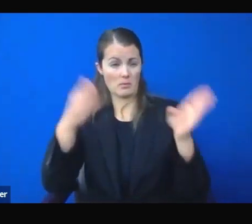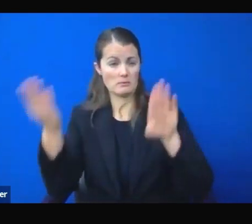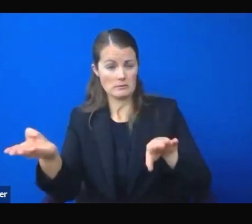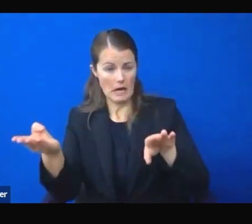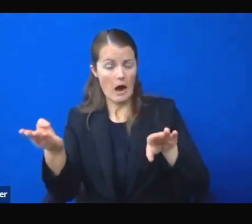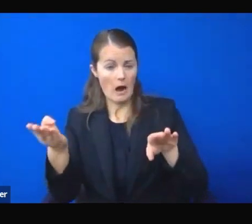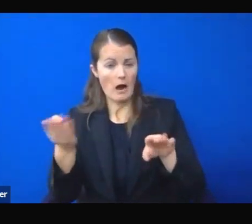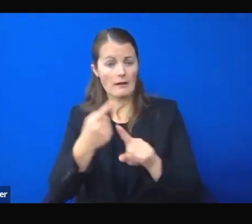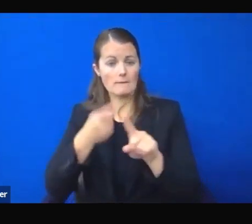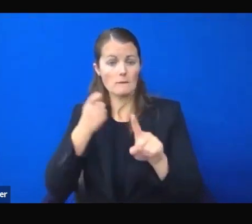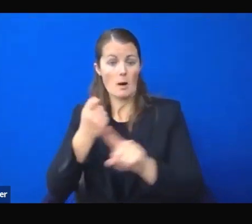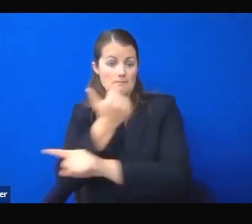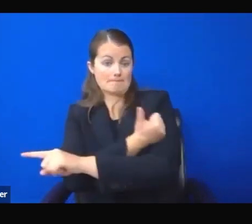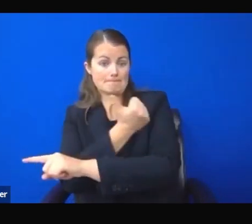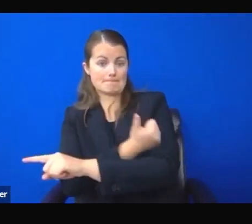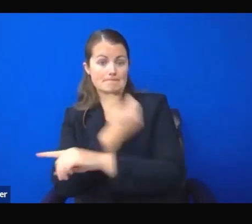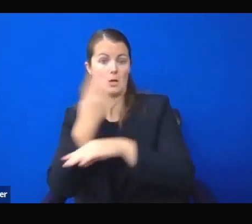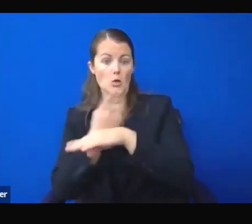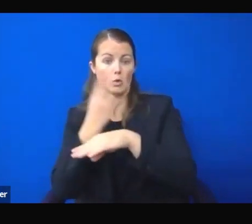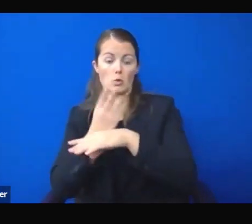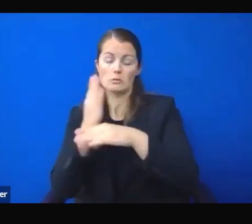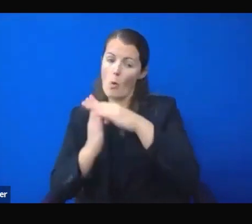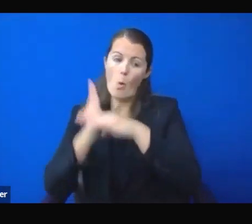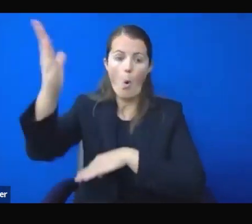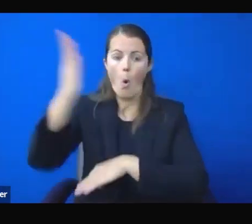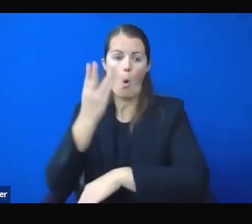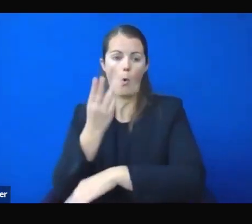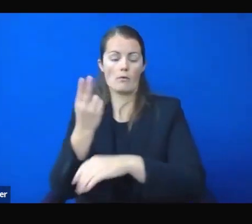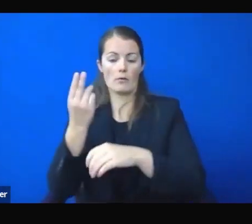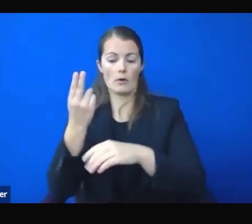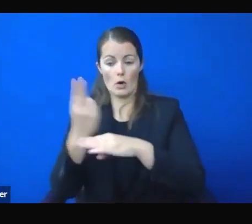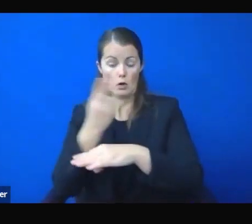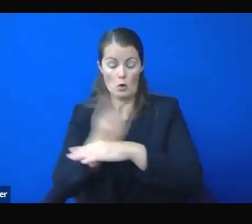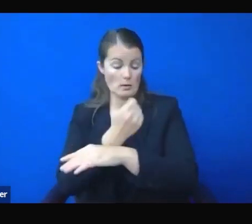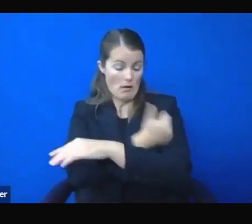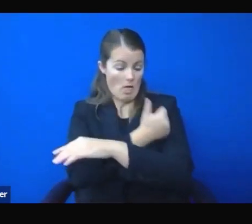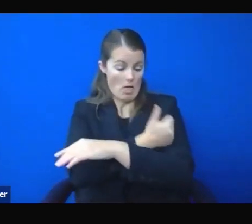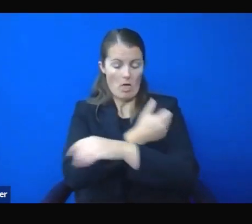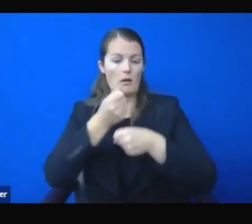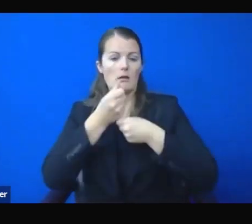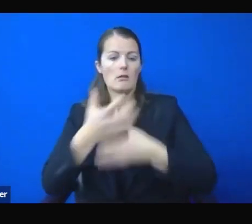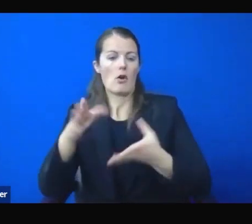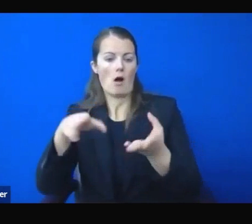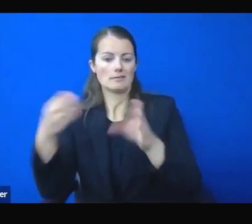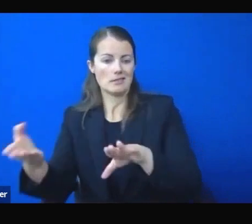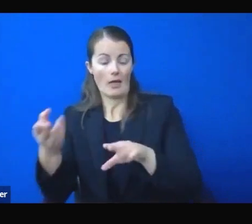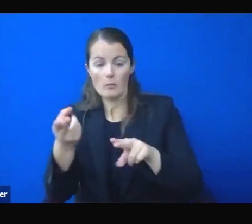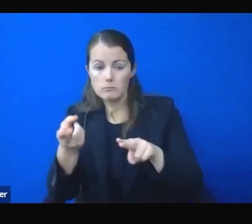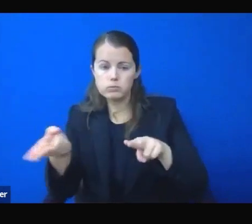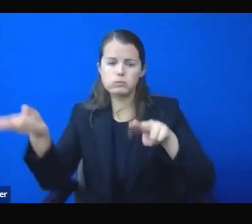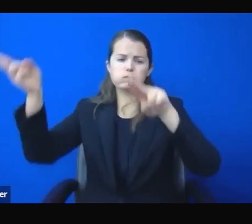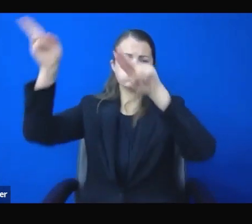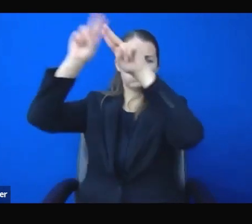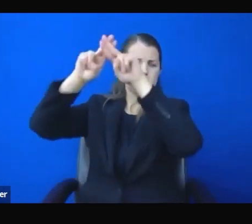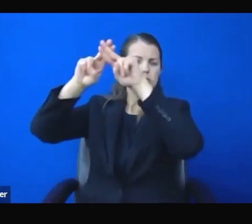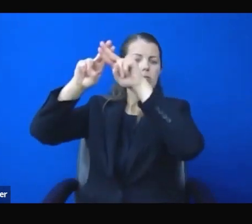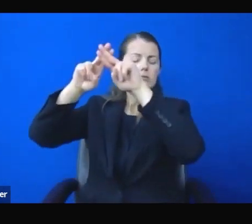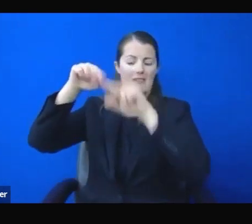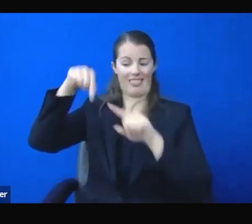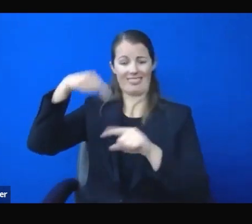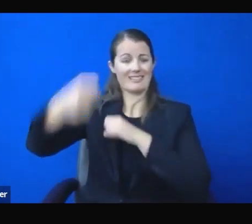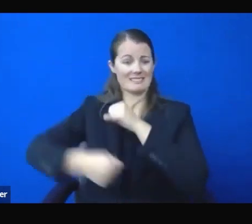of 2020. That's startling. And I don't think it's a coincidence that it's happening in the middle of this pandemic.